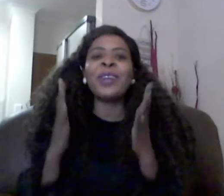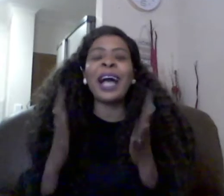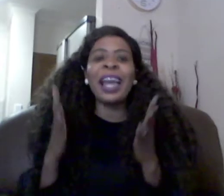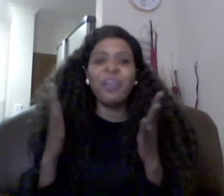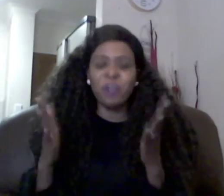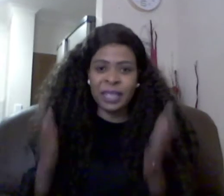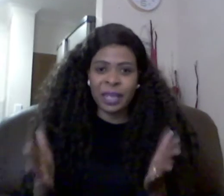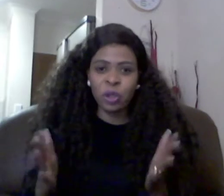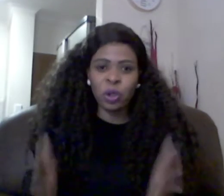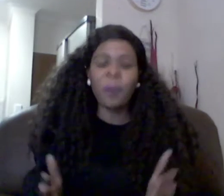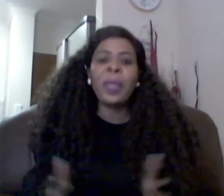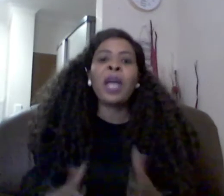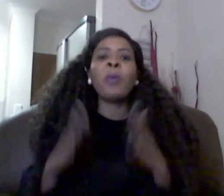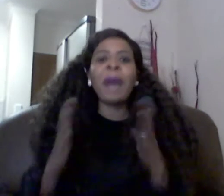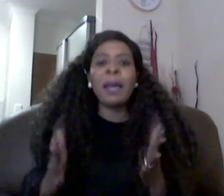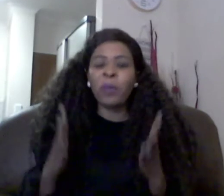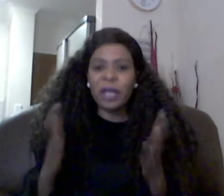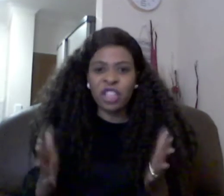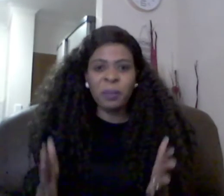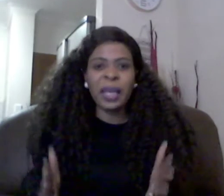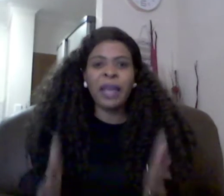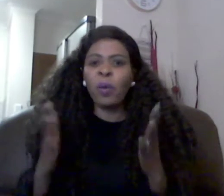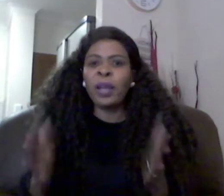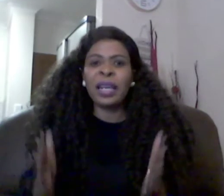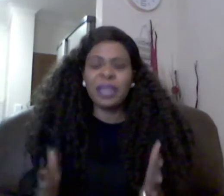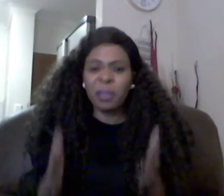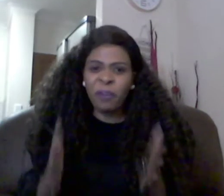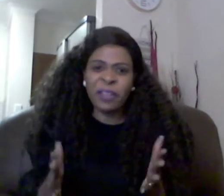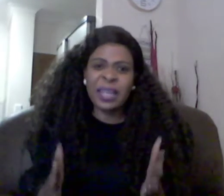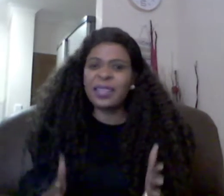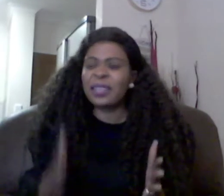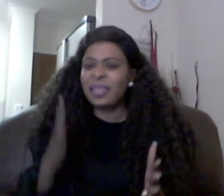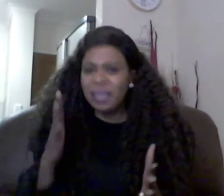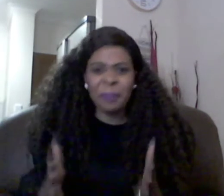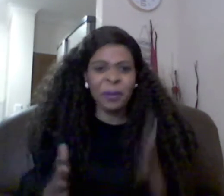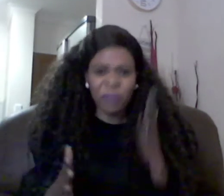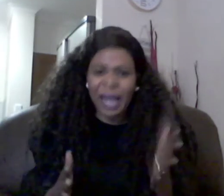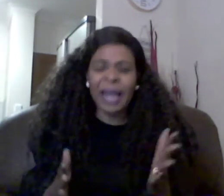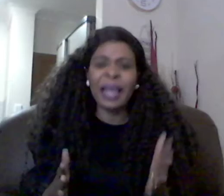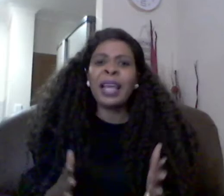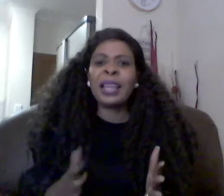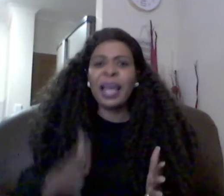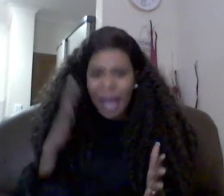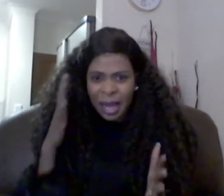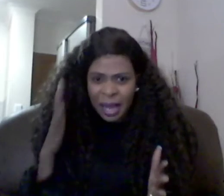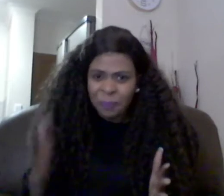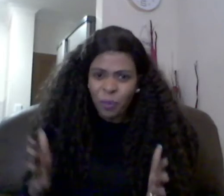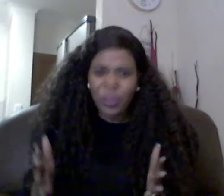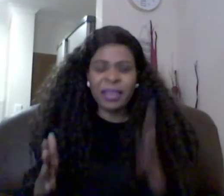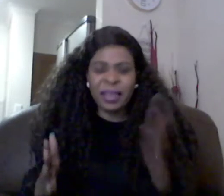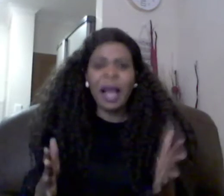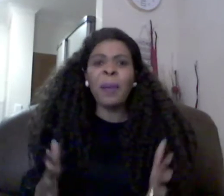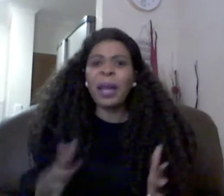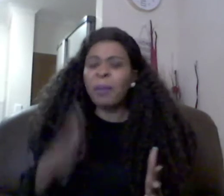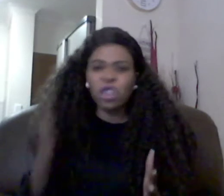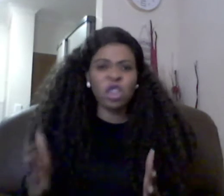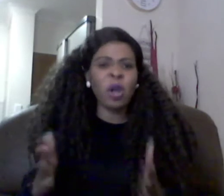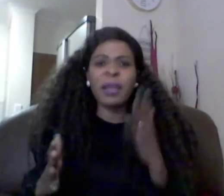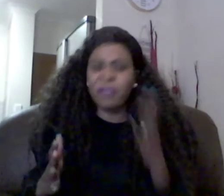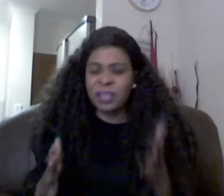do i have to say to you you might be watching me and you're wondering that prophetess there's this type of guy that i i'm with now but i'm not sure if it's